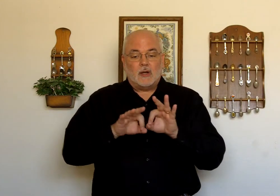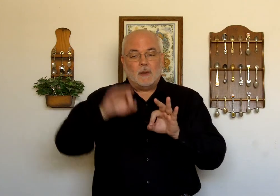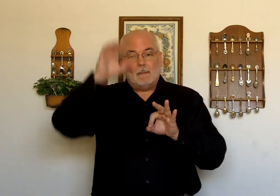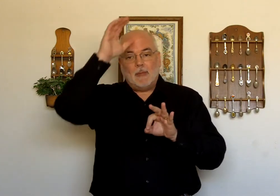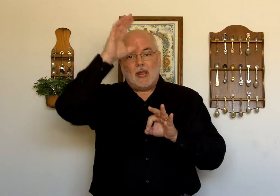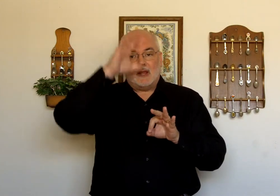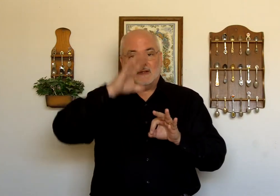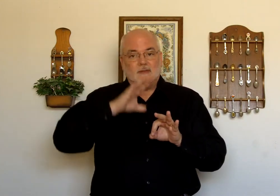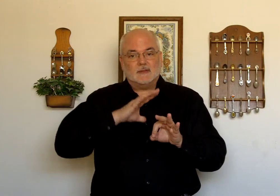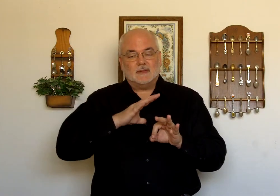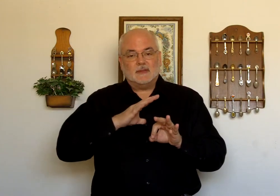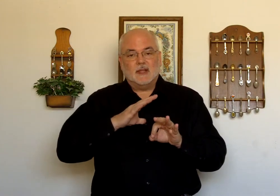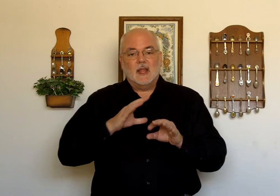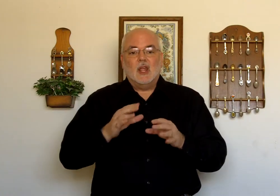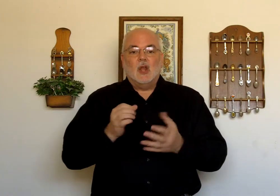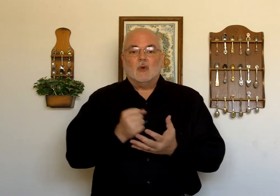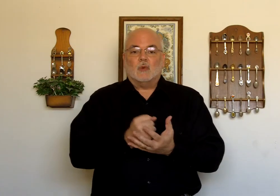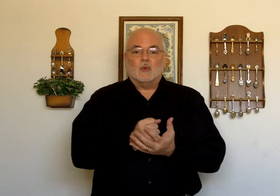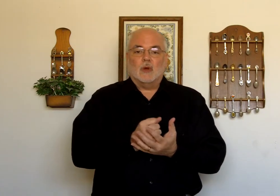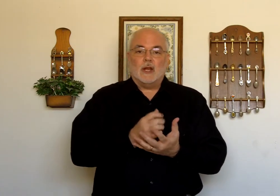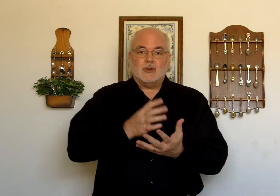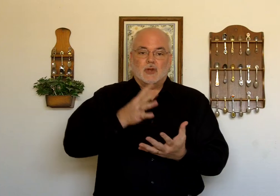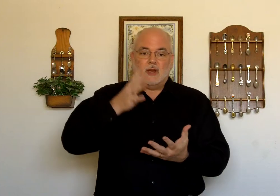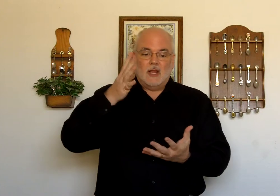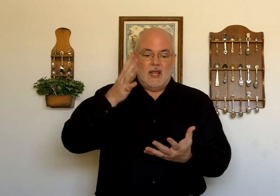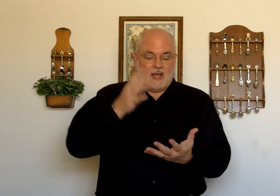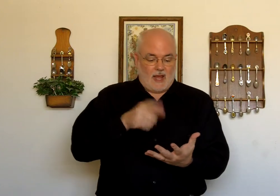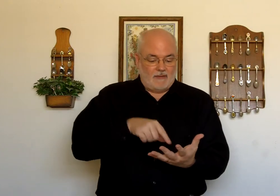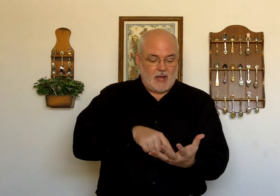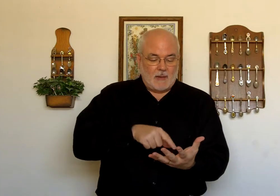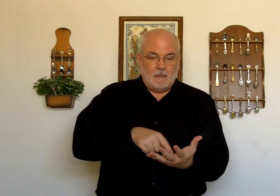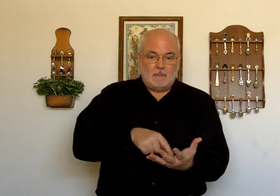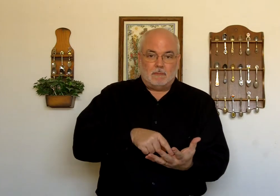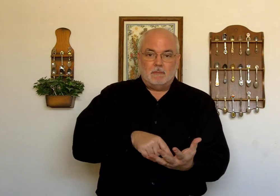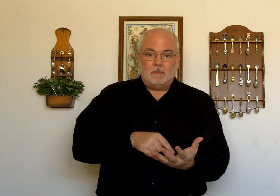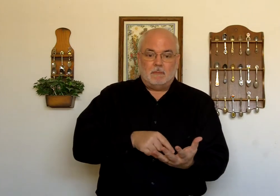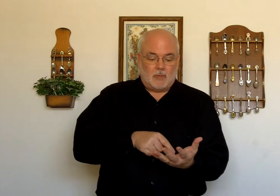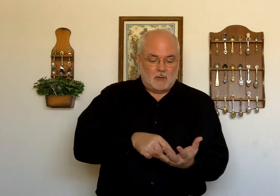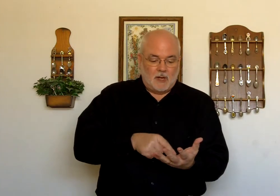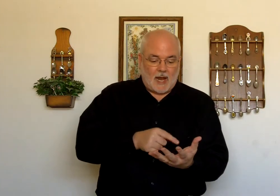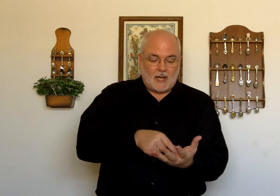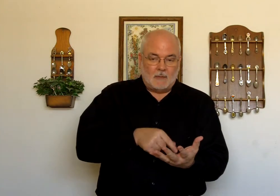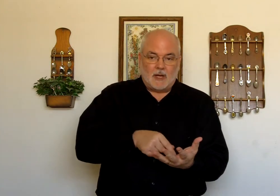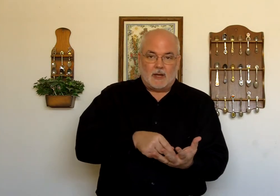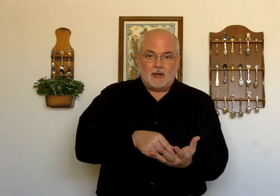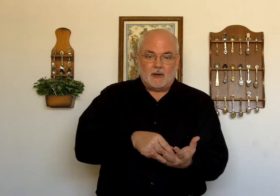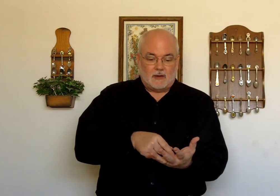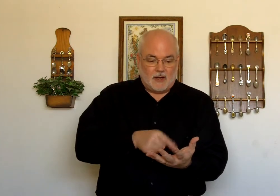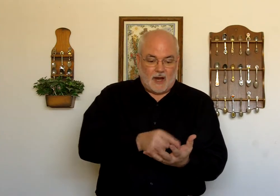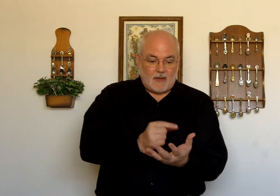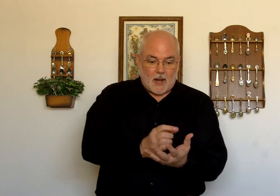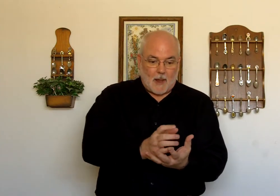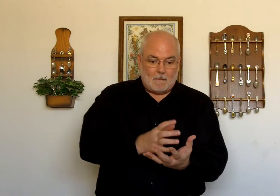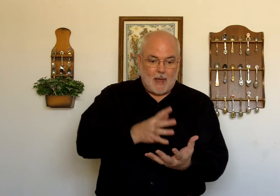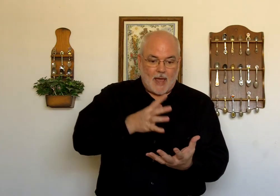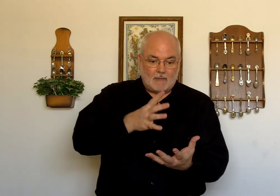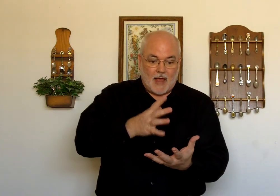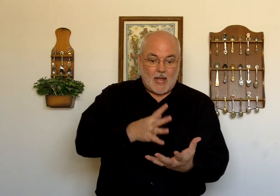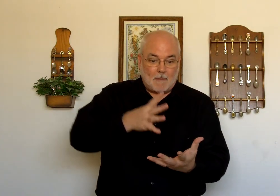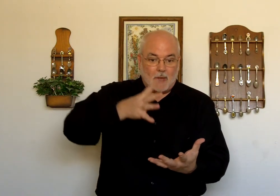man. Rich. I've got a little money. I've got a money here. And I've got a bag of... I've got a